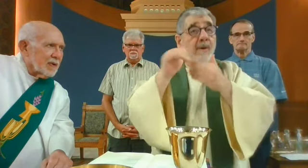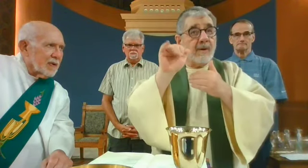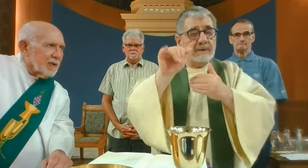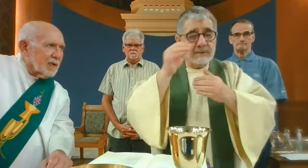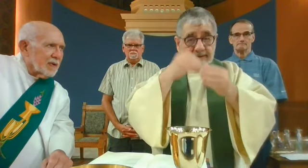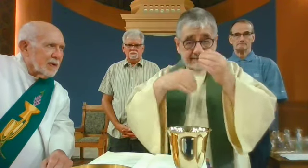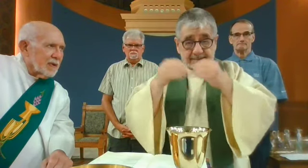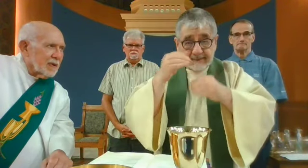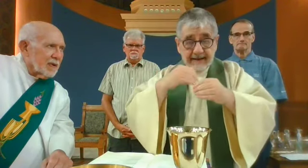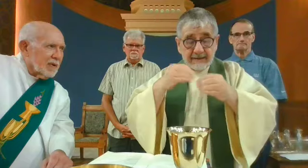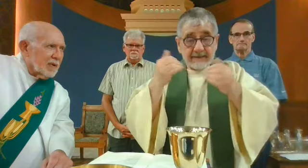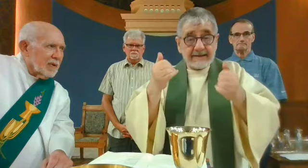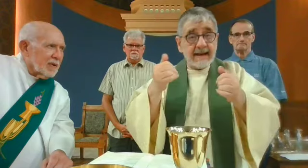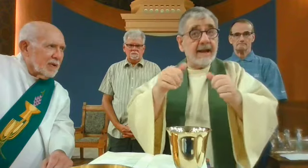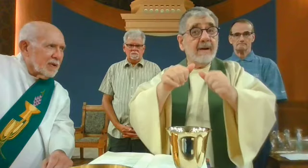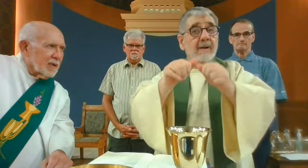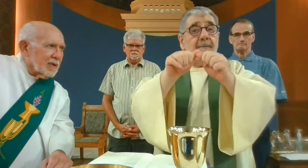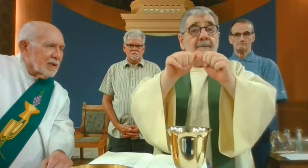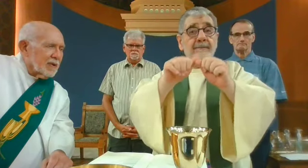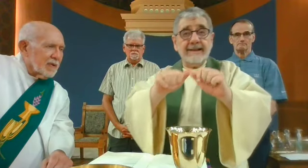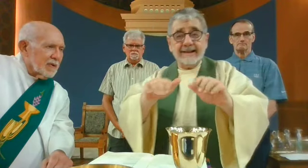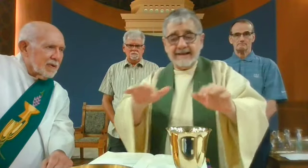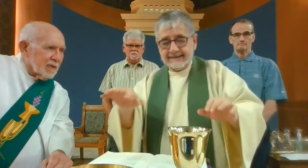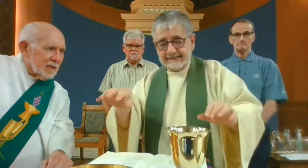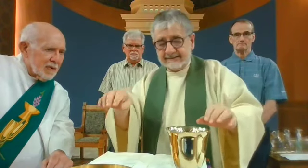Blessed are we who are called to the supper of the Lamb.